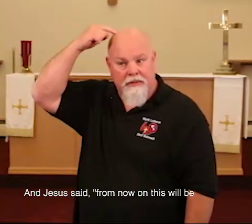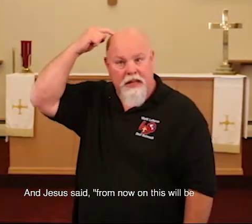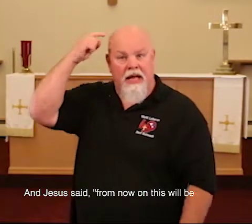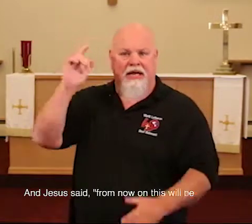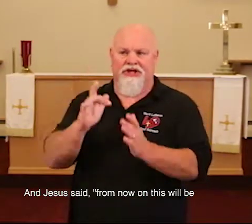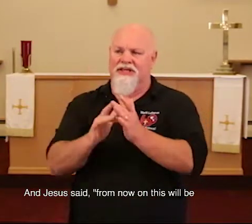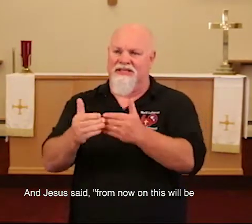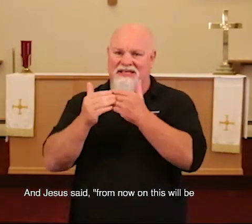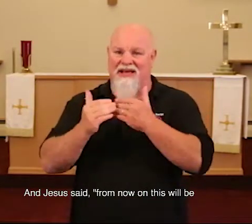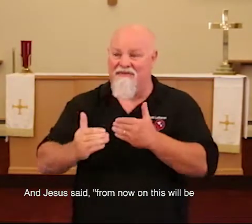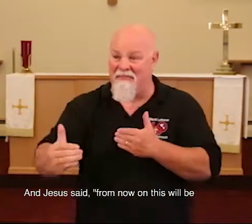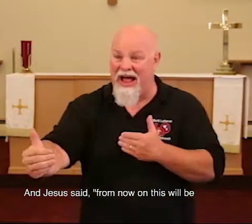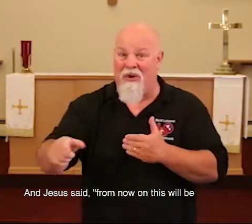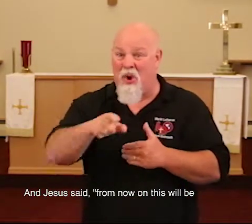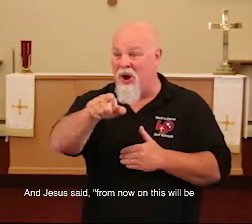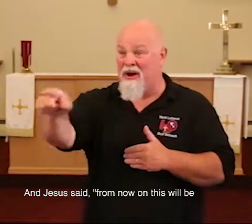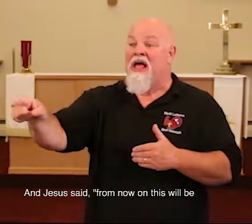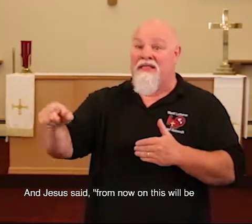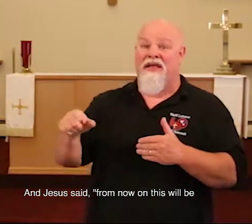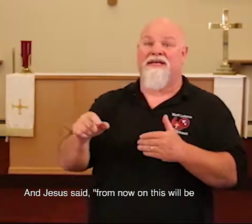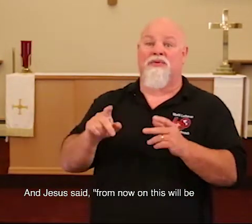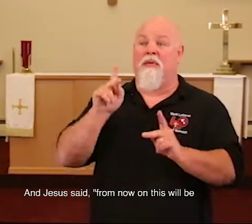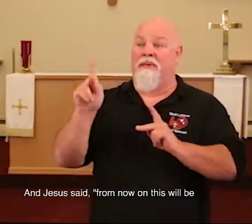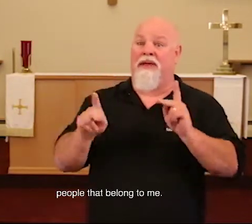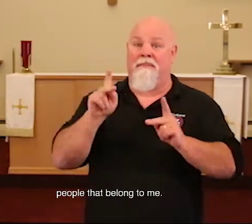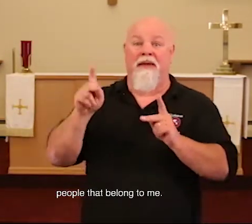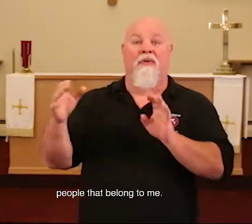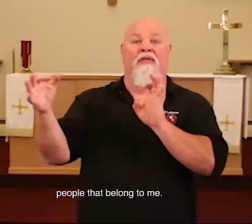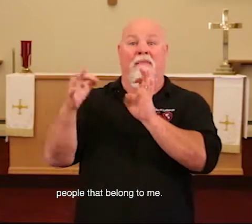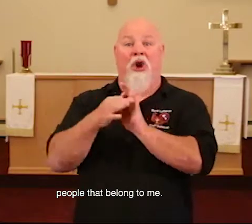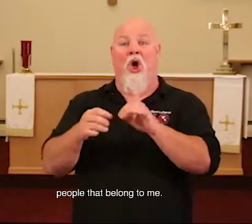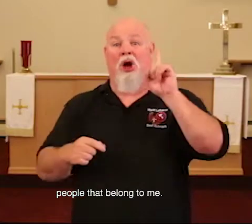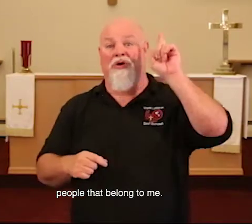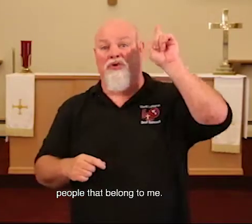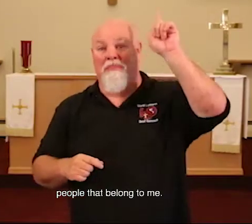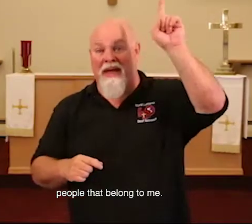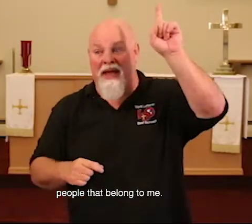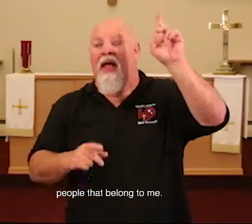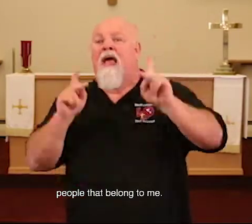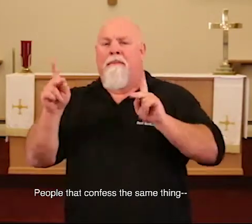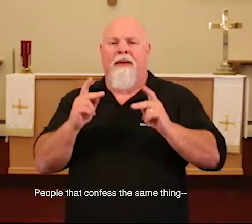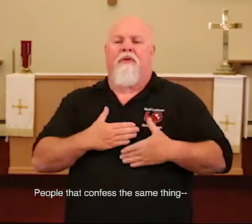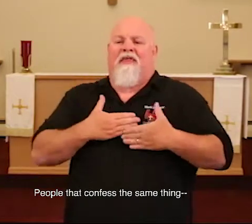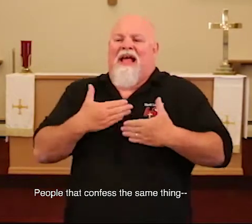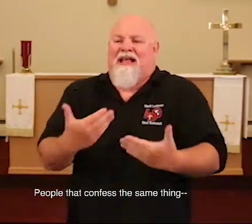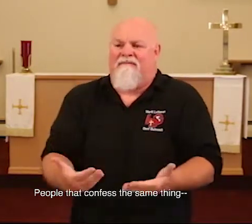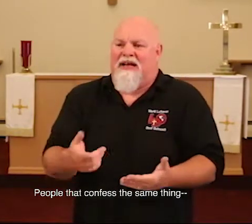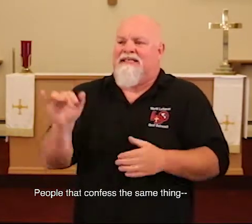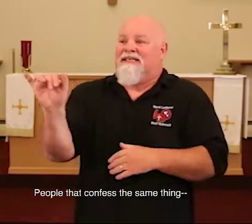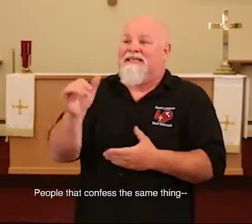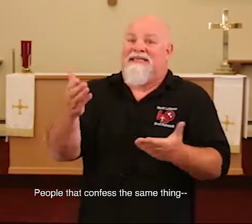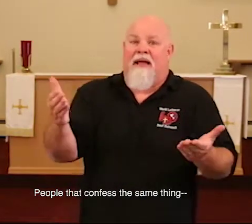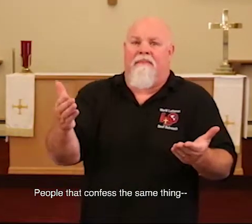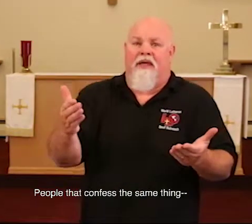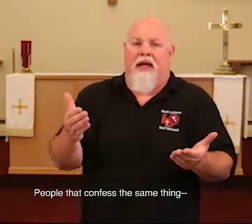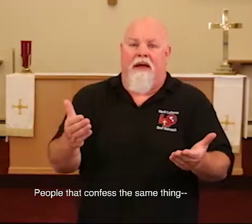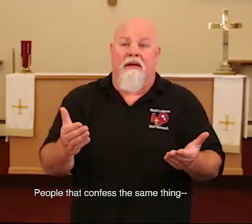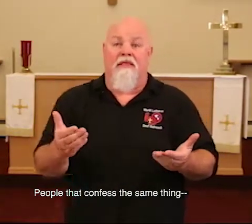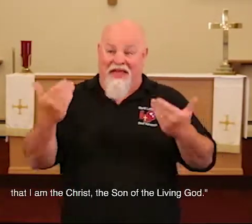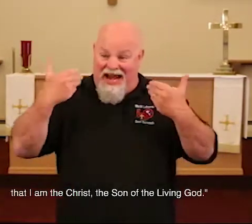And Jesus said, from now on, this will be people that belong to me. People that confess the same thing, that